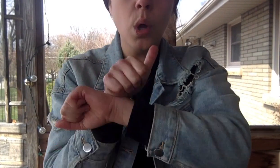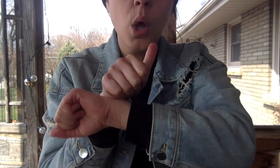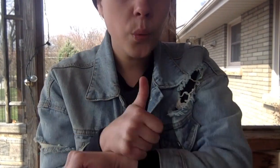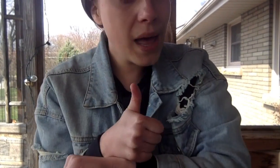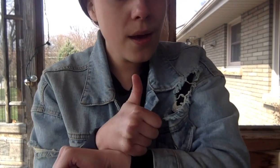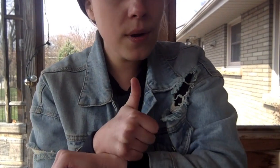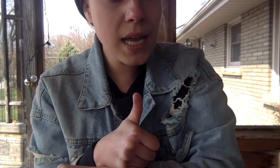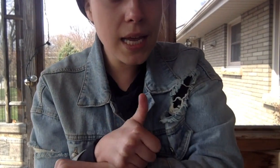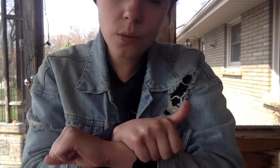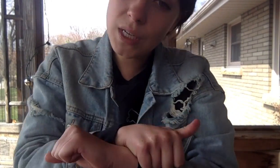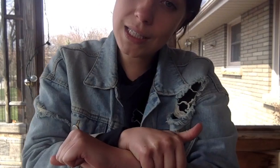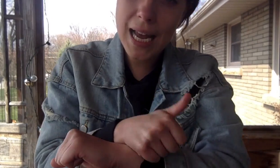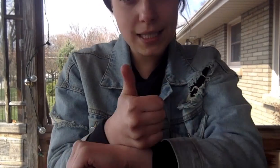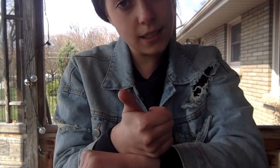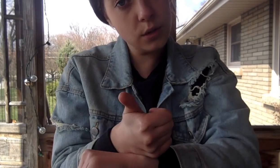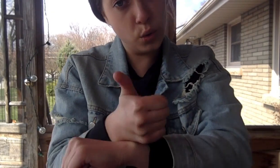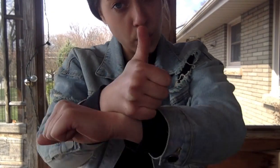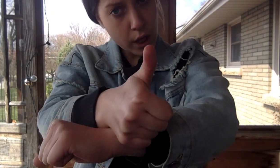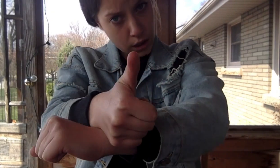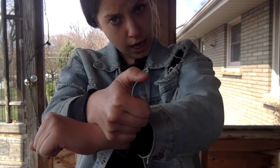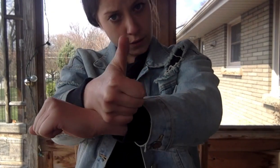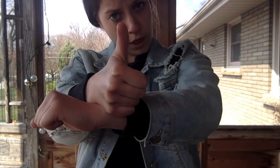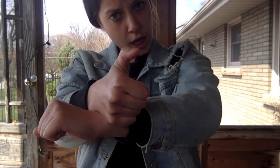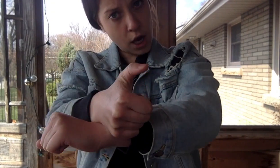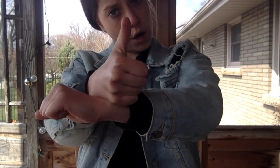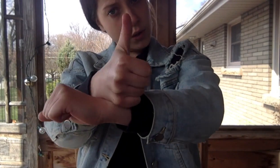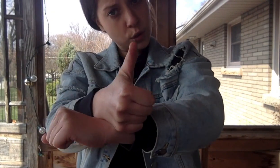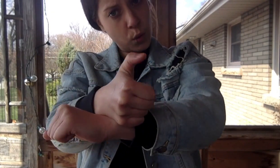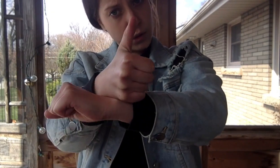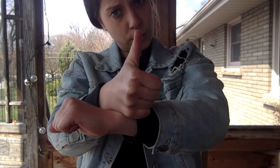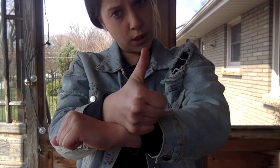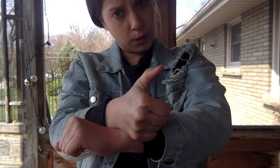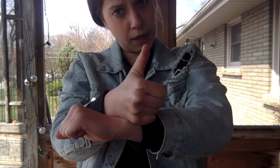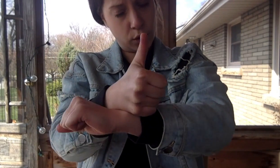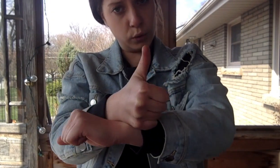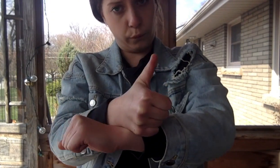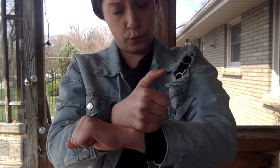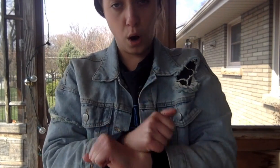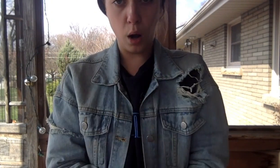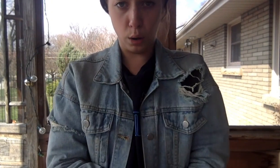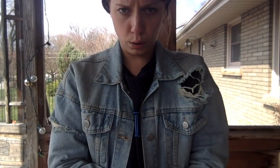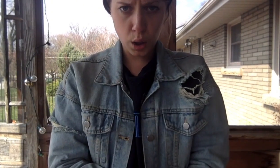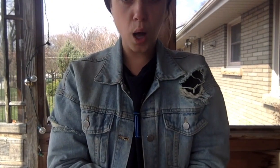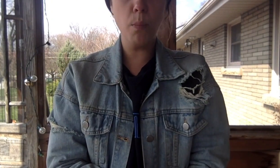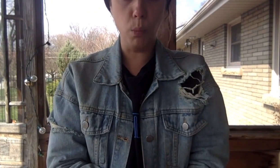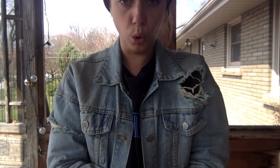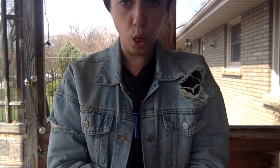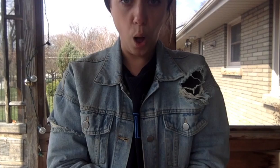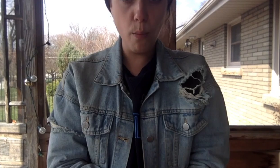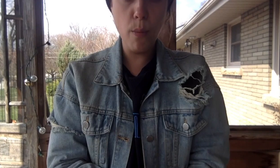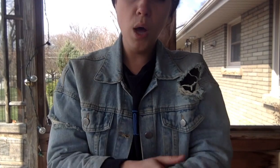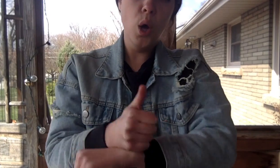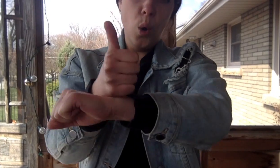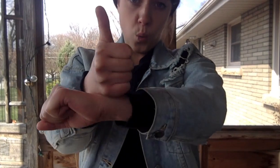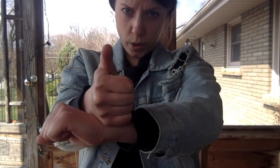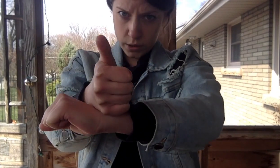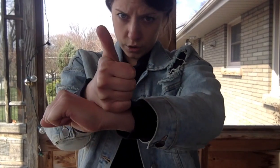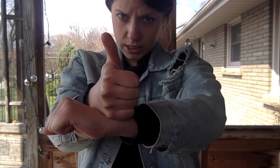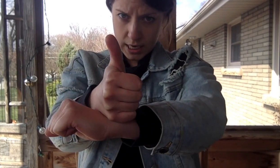where it was nice and cool now there is one green speckled frog glub glub one green